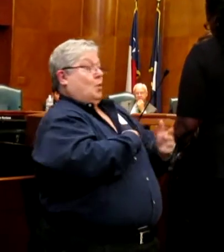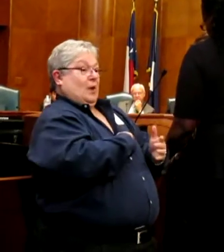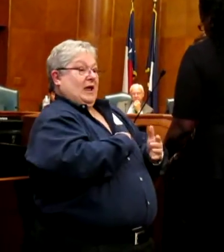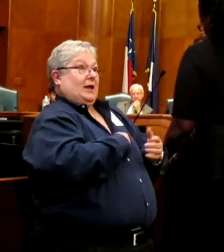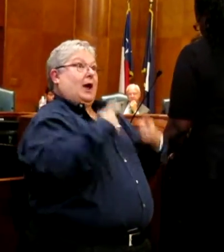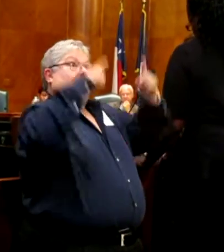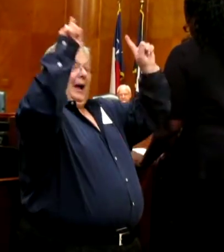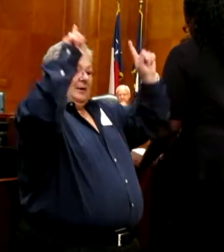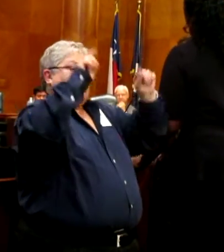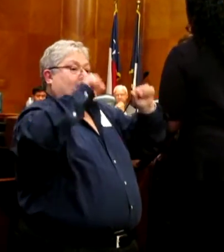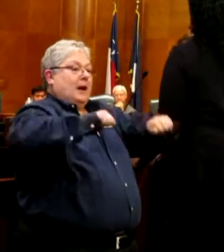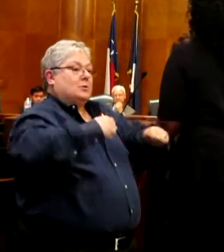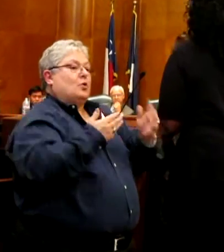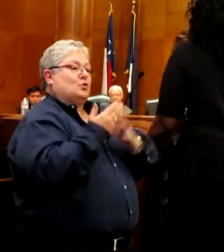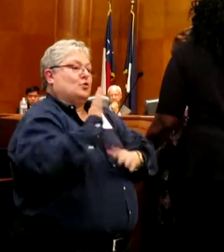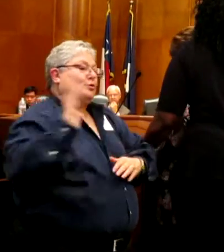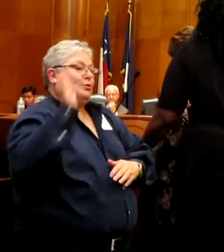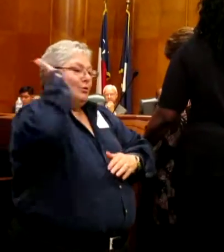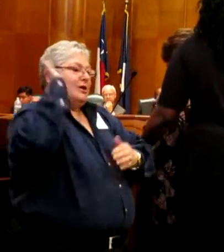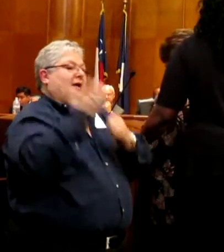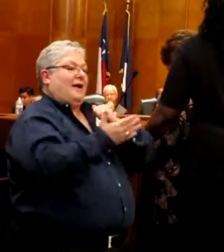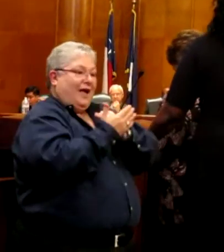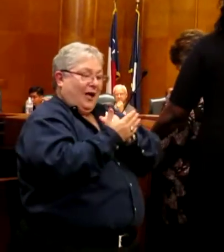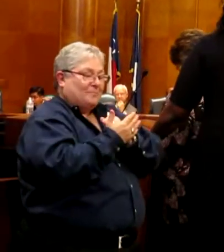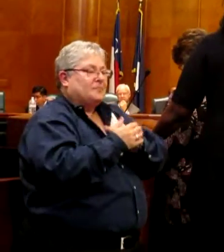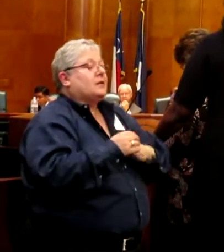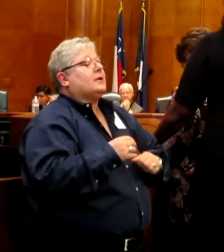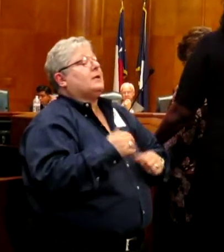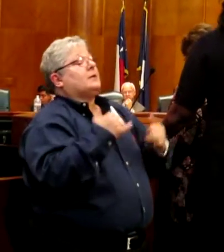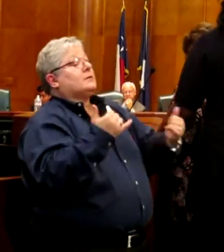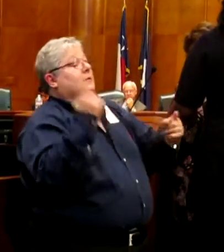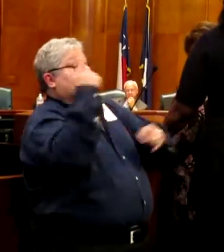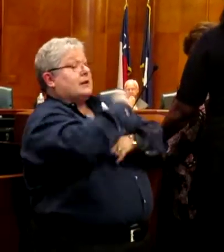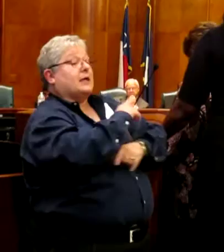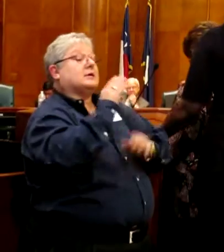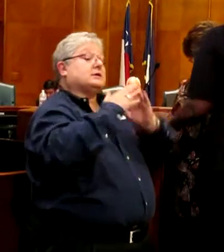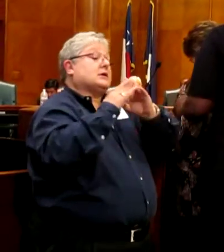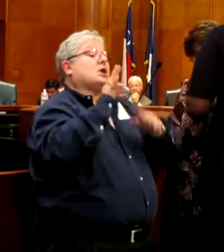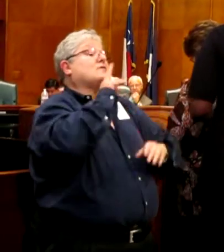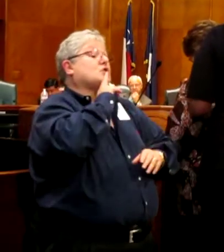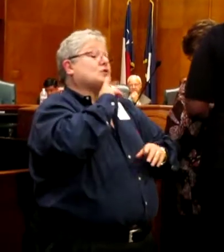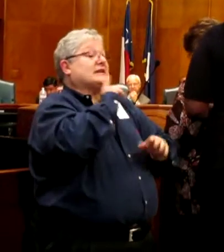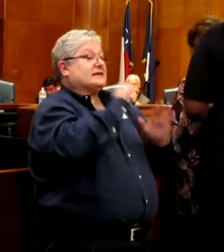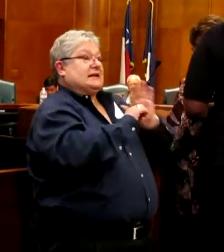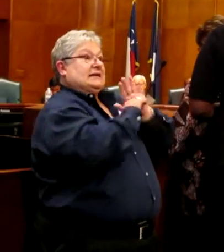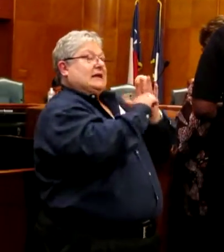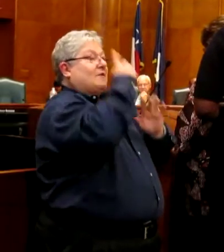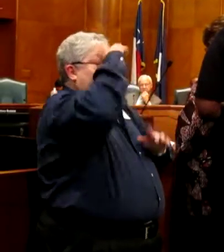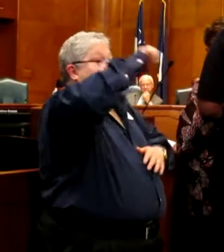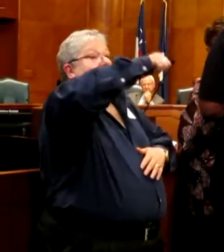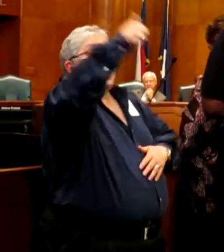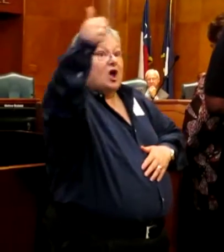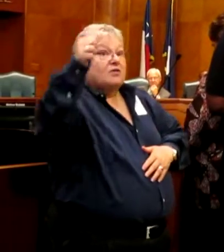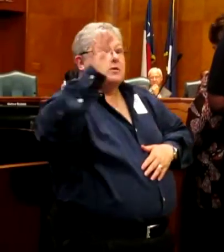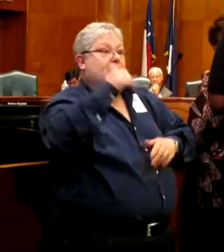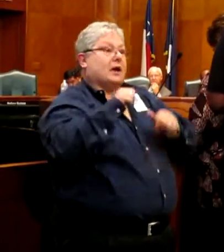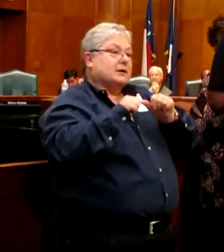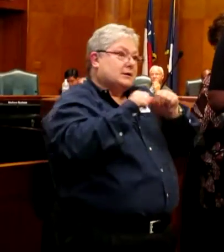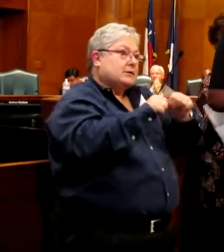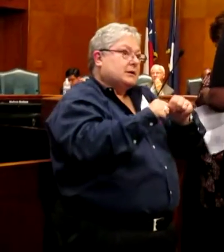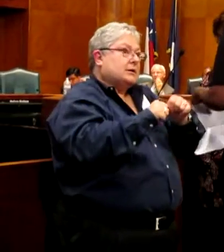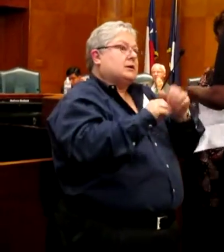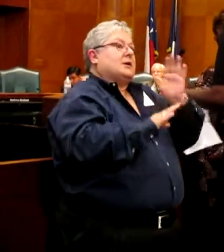My hope and prayer is that we can continue to work together in the future to make the city of Houston an example for others by continuing to develop viable